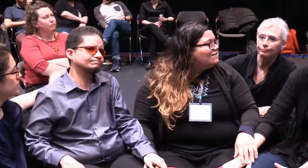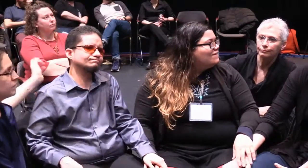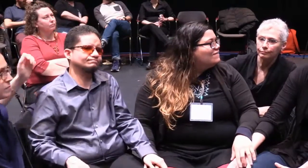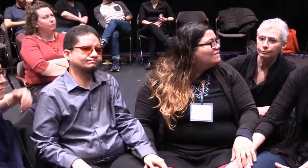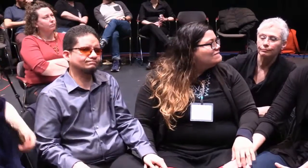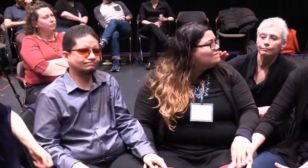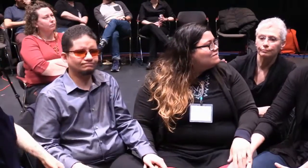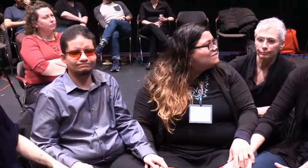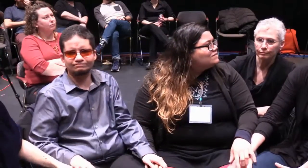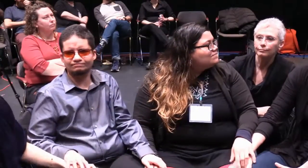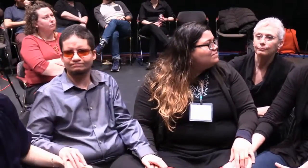environment? Where are they?